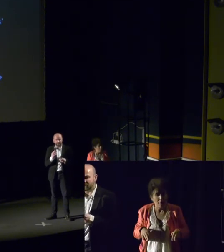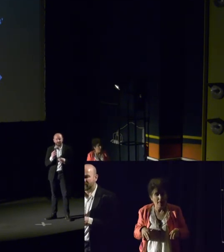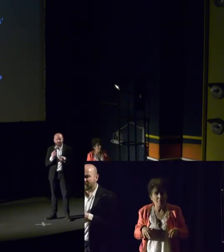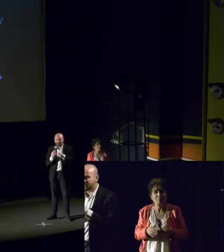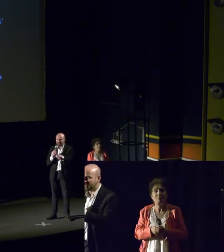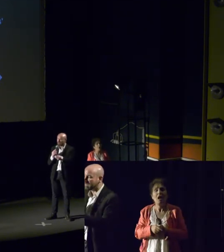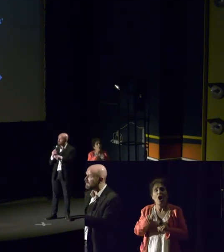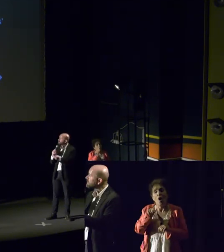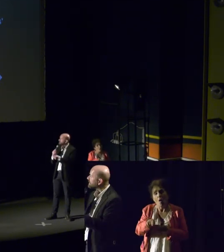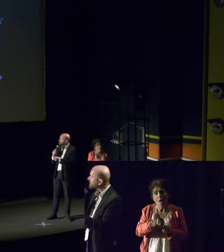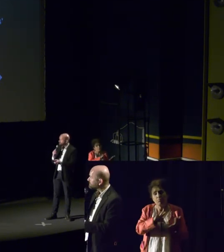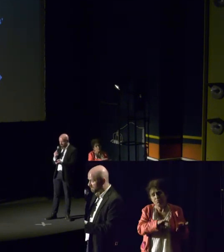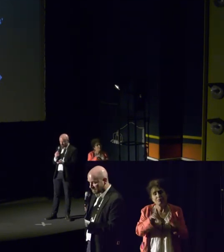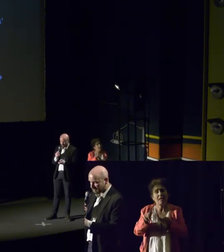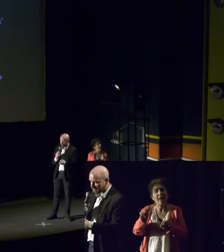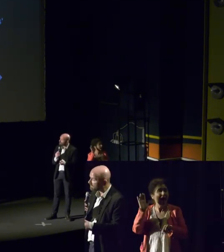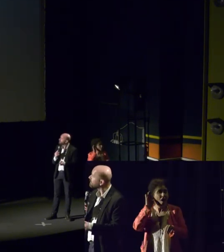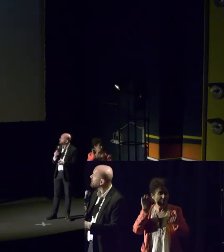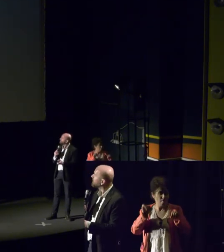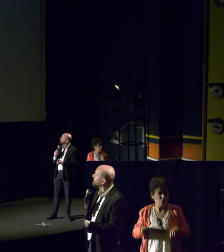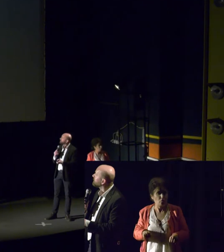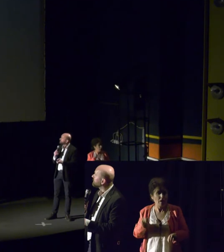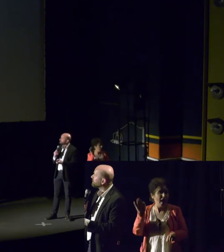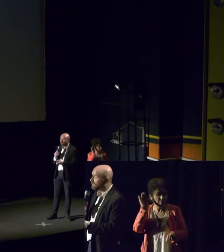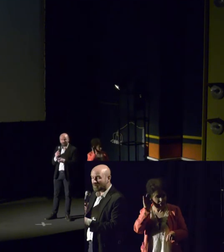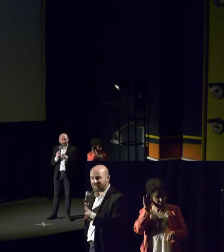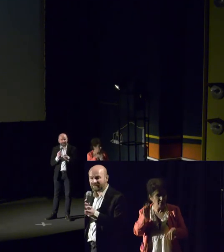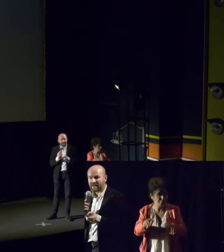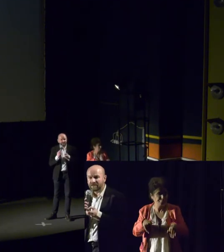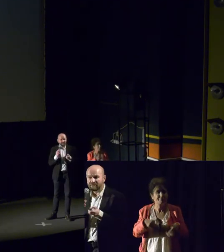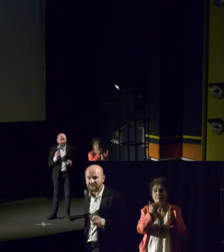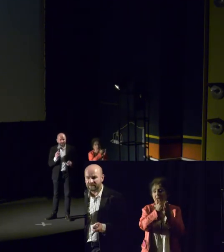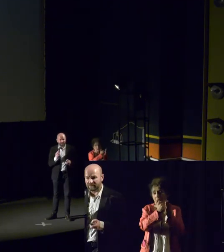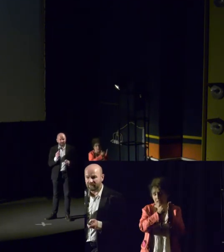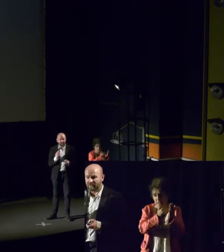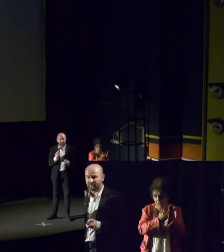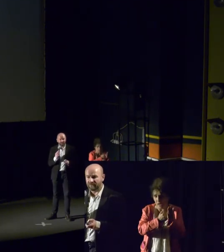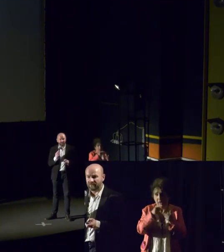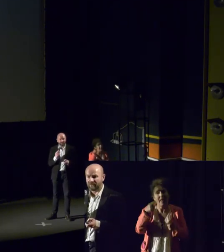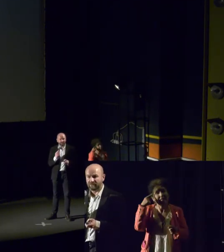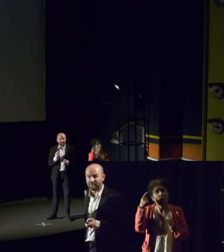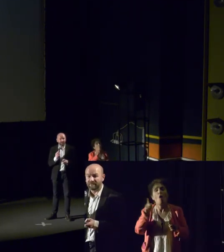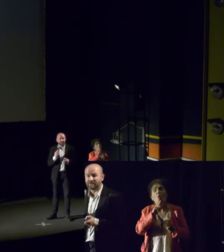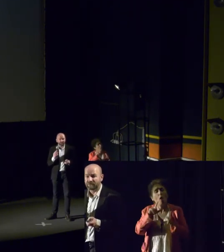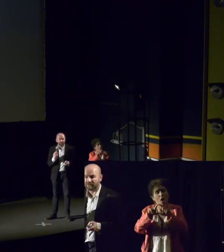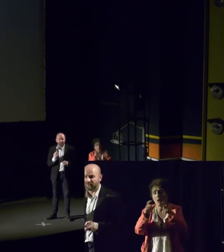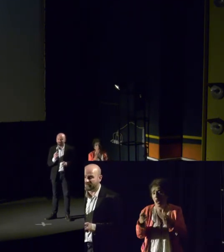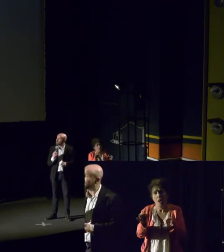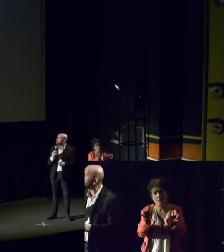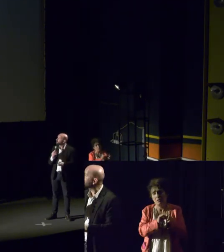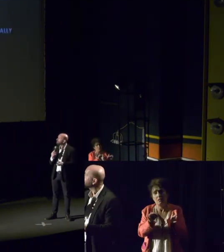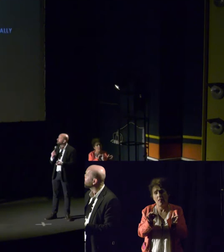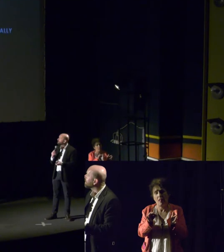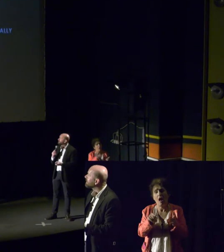ideology funding this agenda. So what is the end objective of these ultra